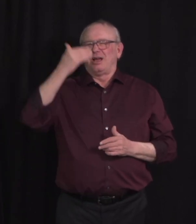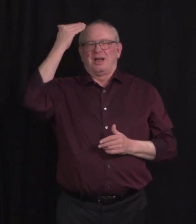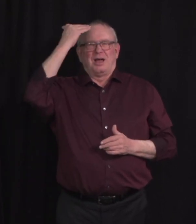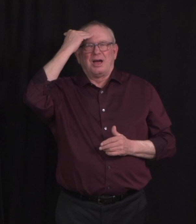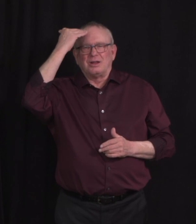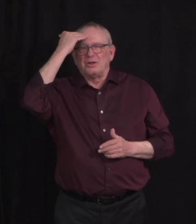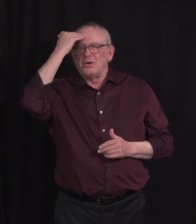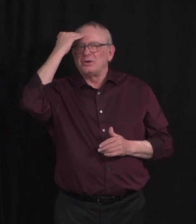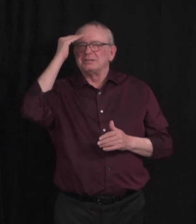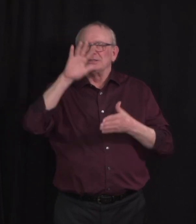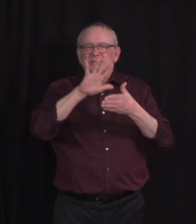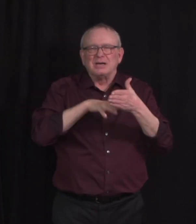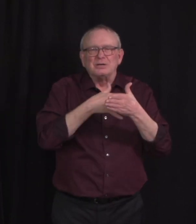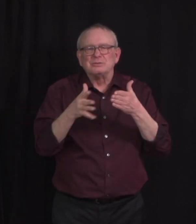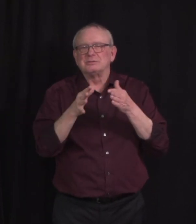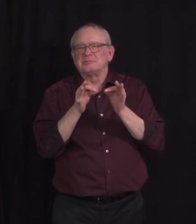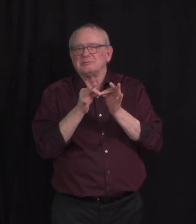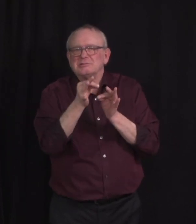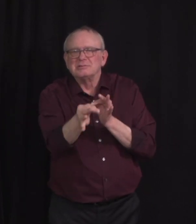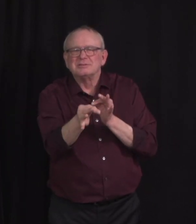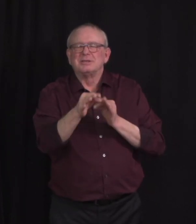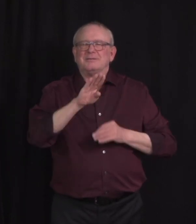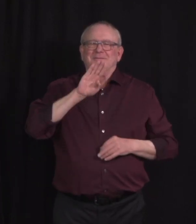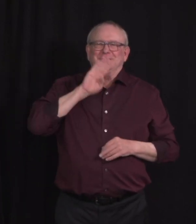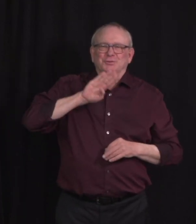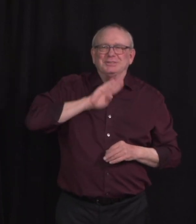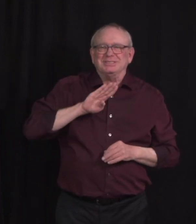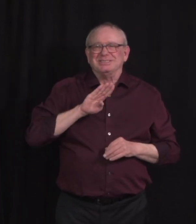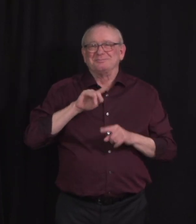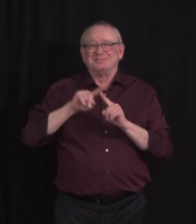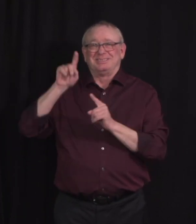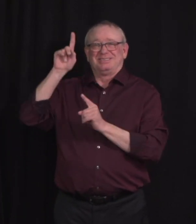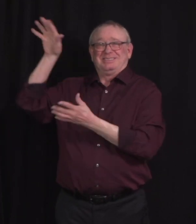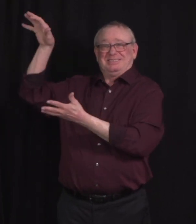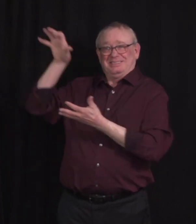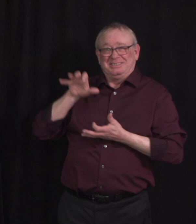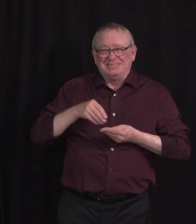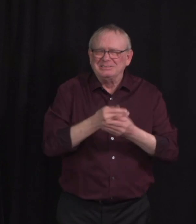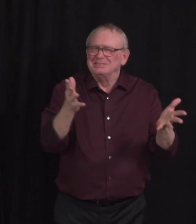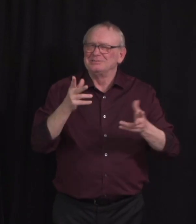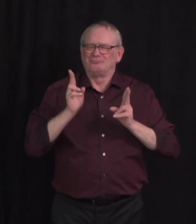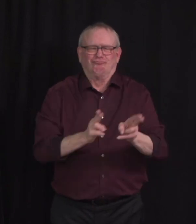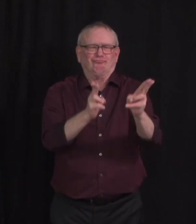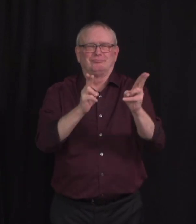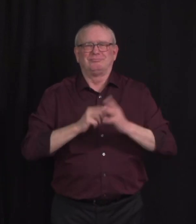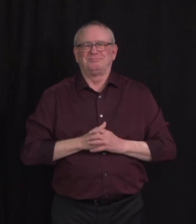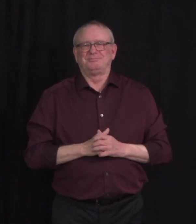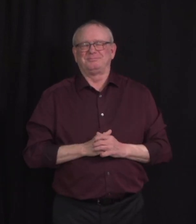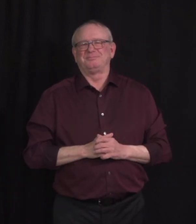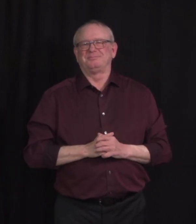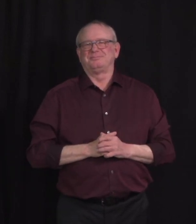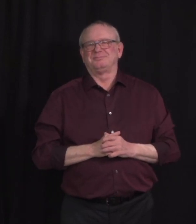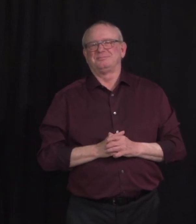and we are delivering the vaccine as quickly as possible once it arrives in the province. We do still have appointments available